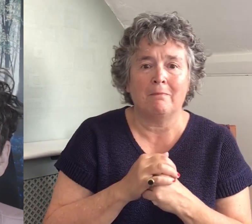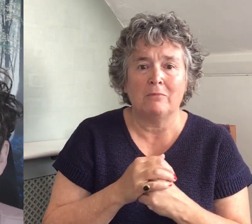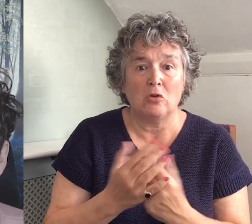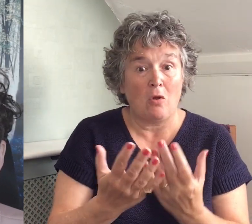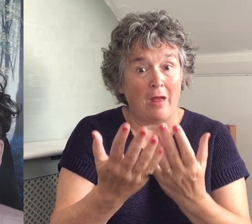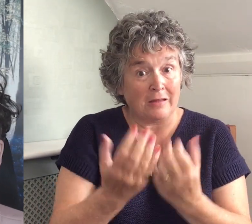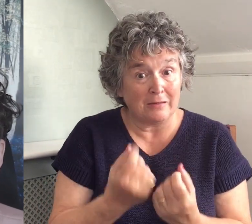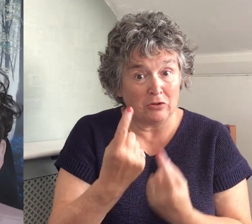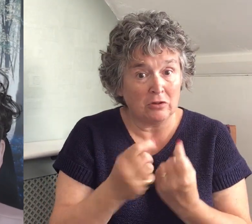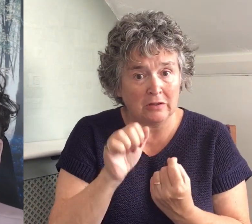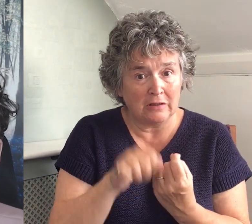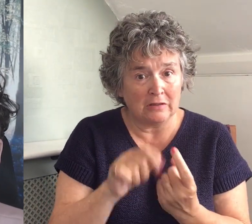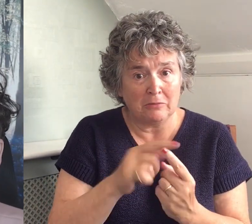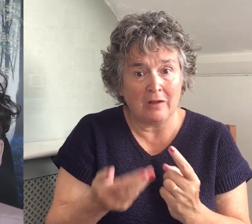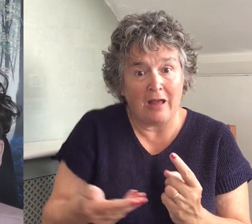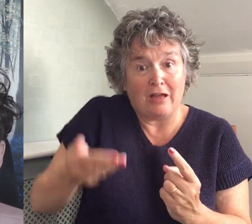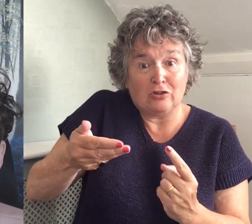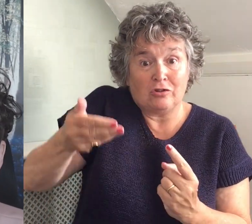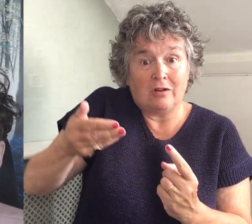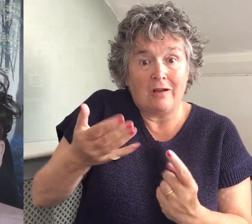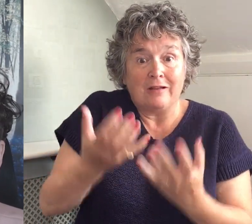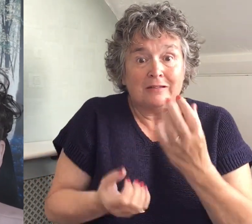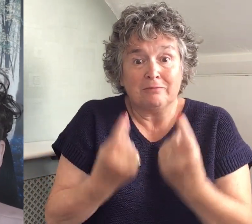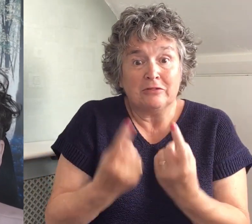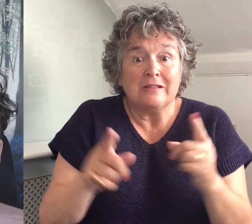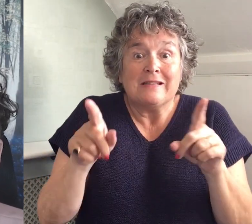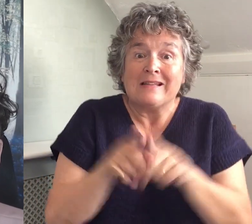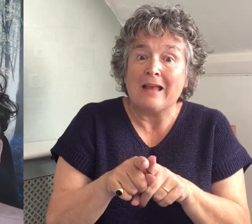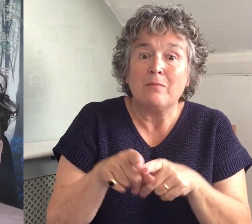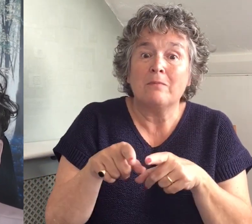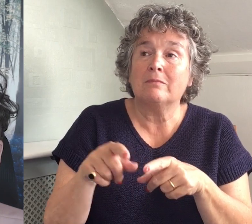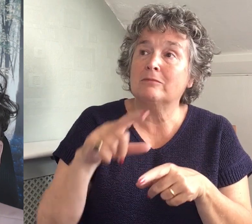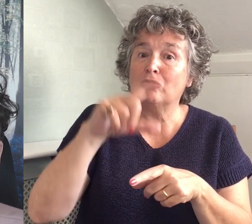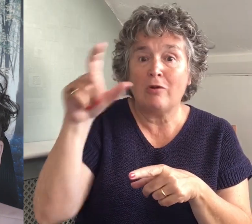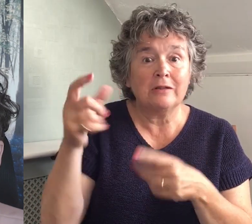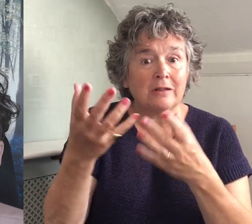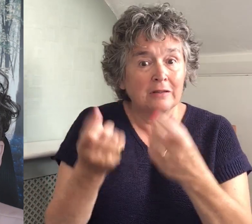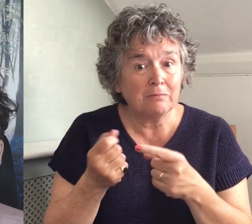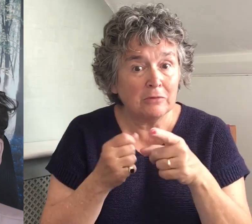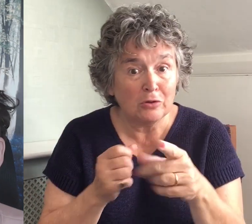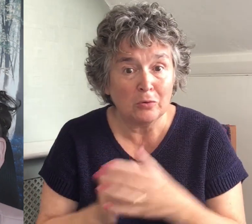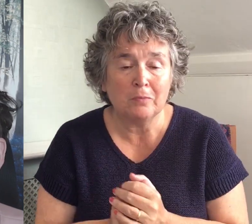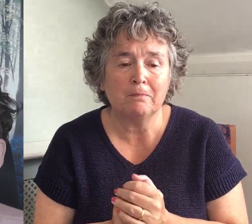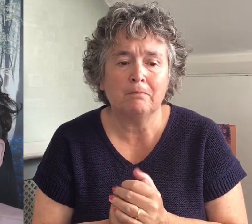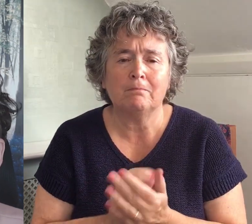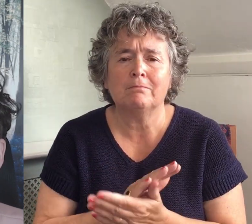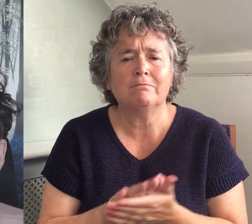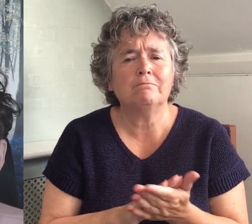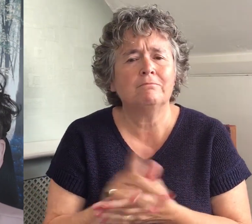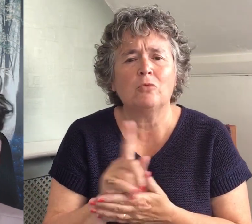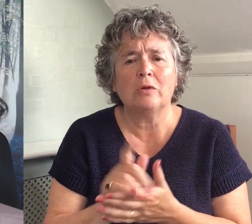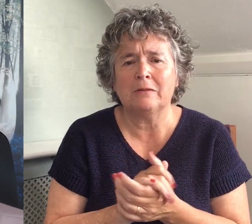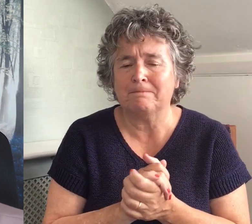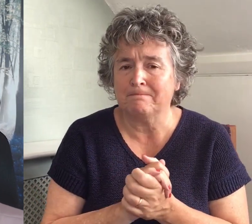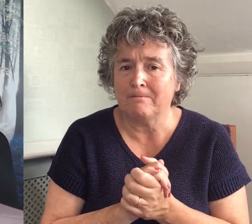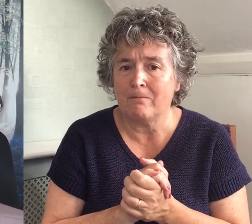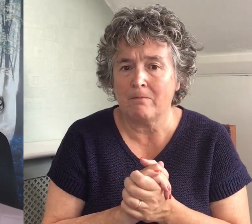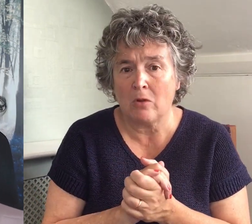another, but accept one another as Christ accepted you. So what does this mean? Well, for some context,